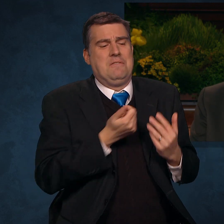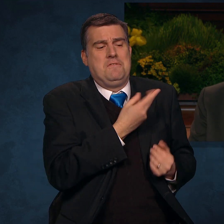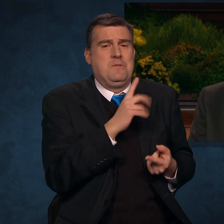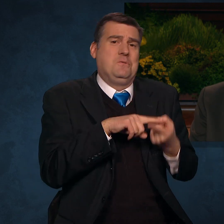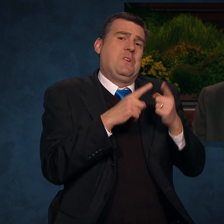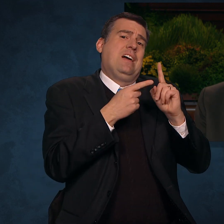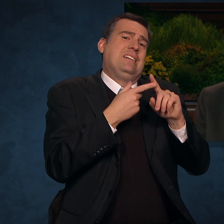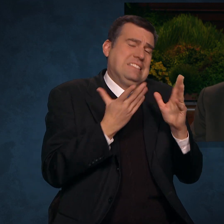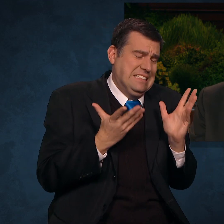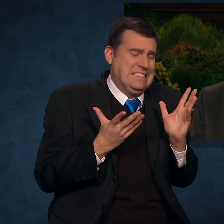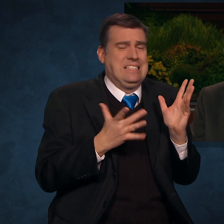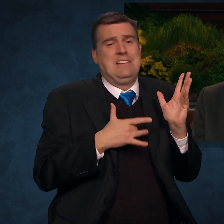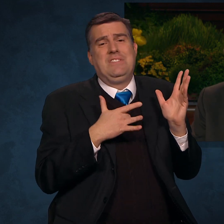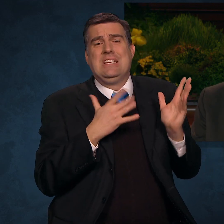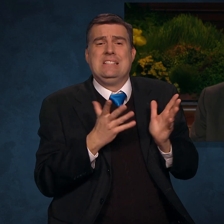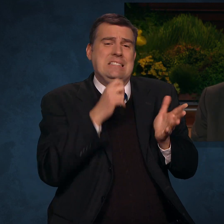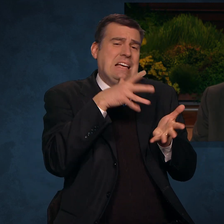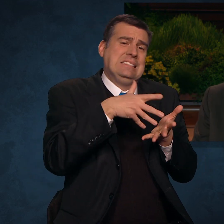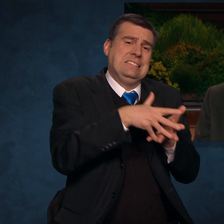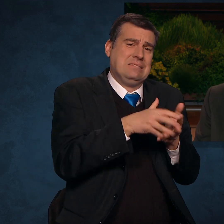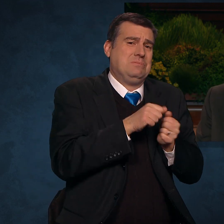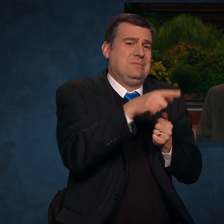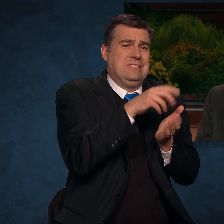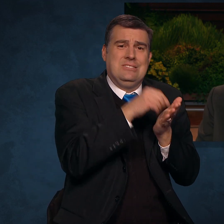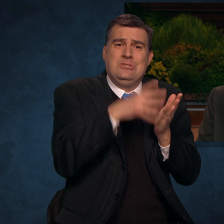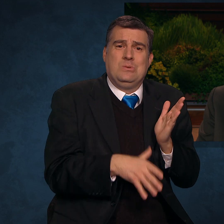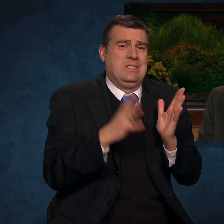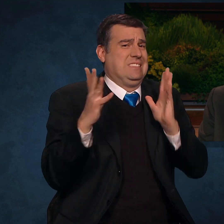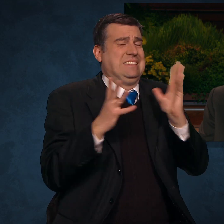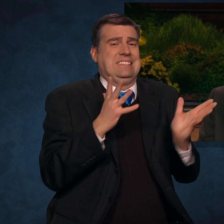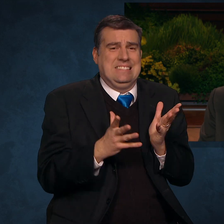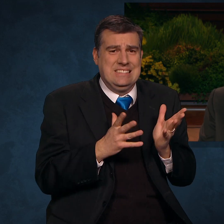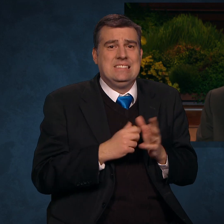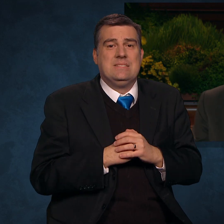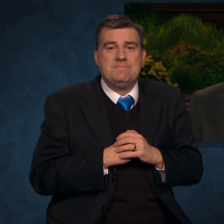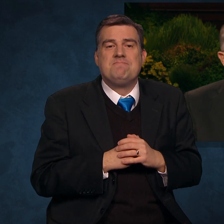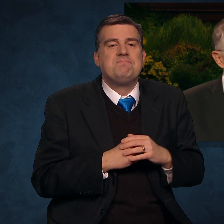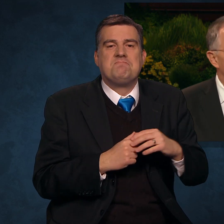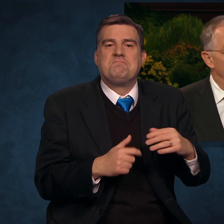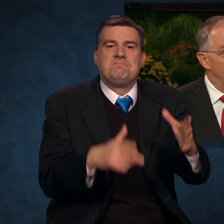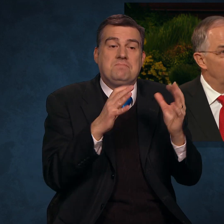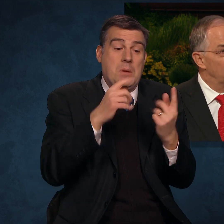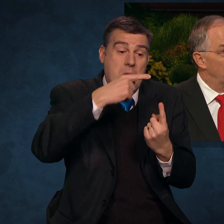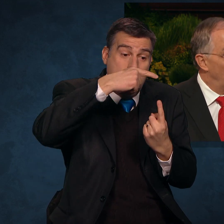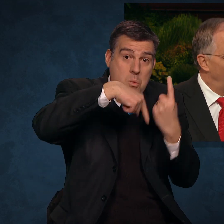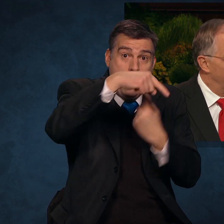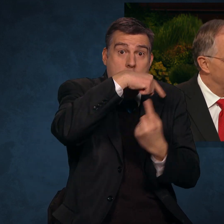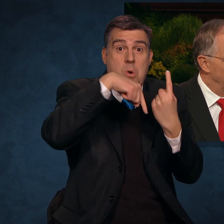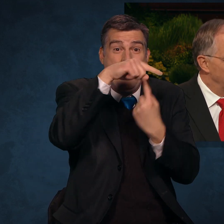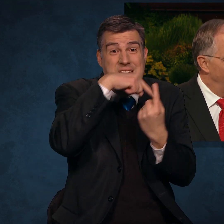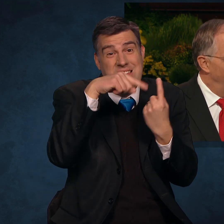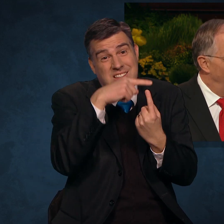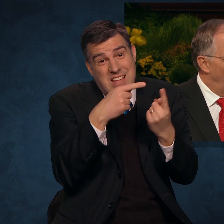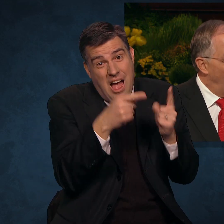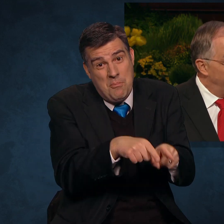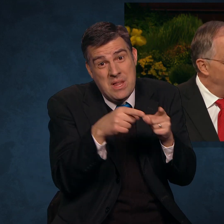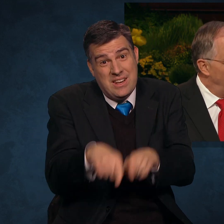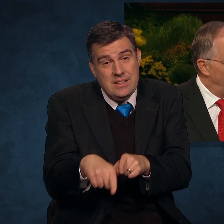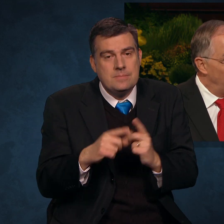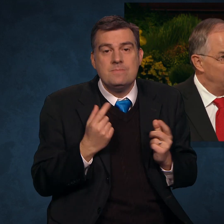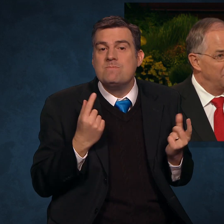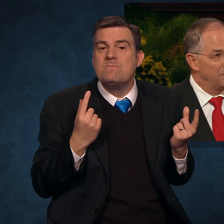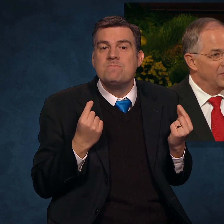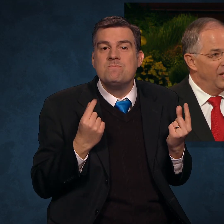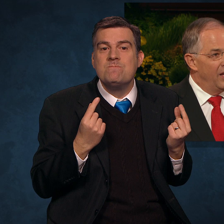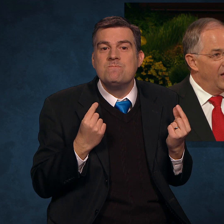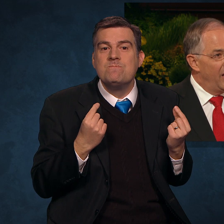He felt like he did not fit in with the students in his high school. The whirlwinds were swirling. What did he